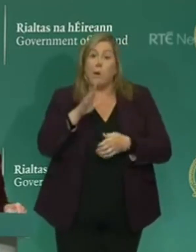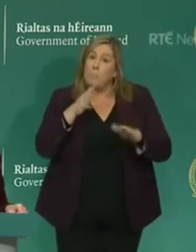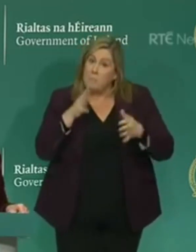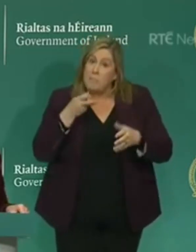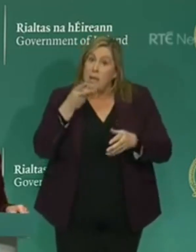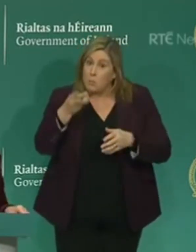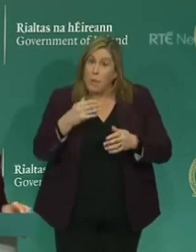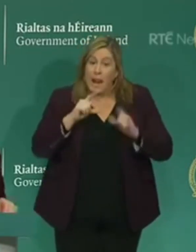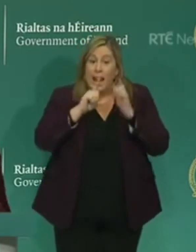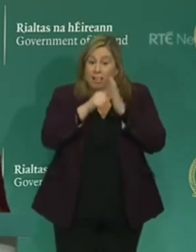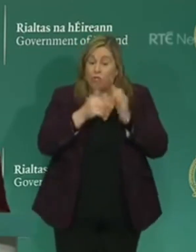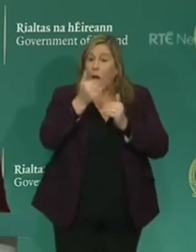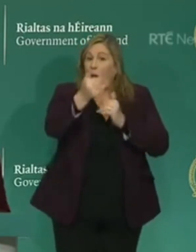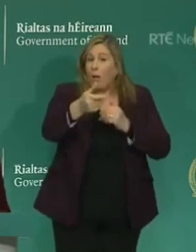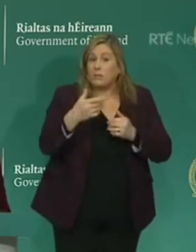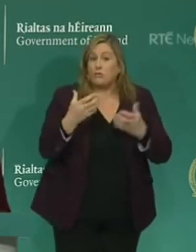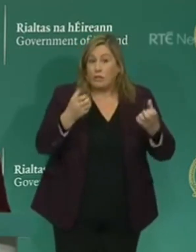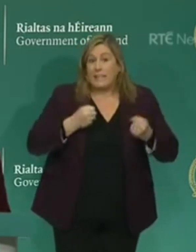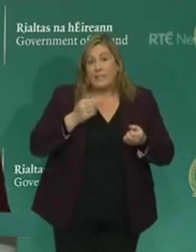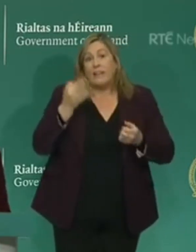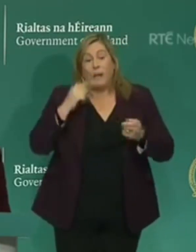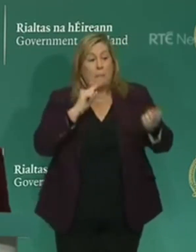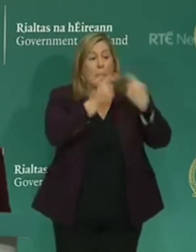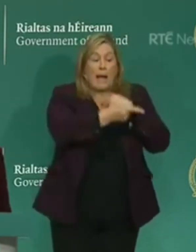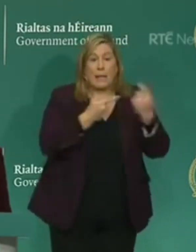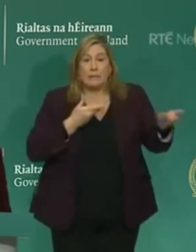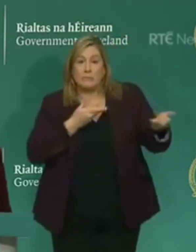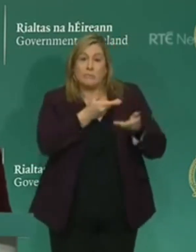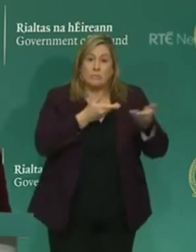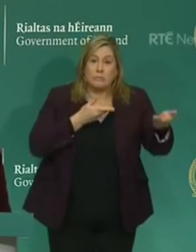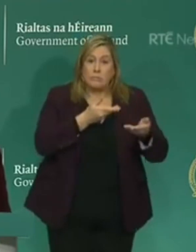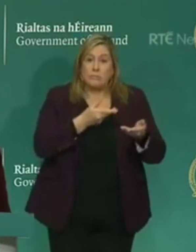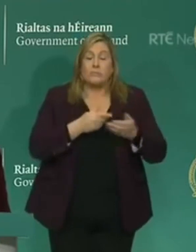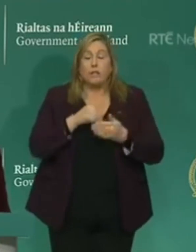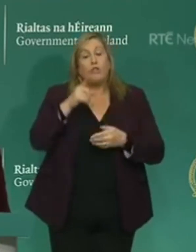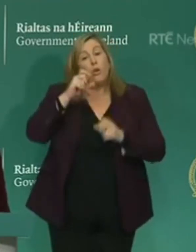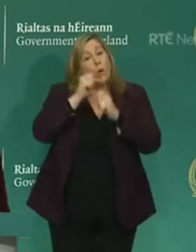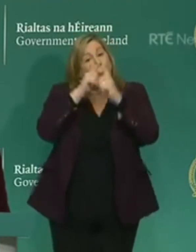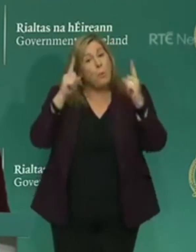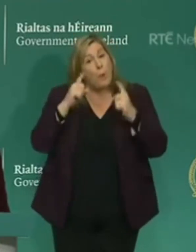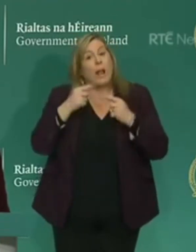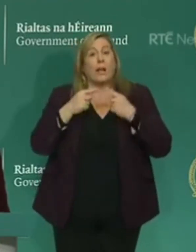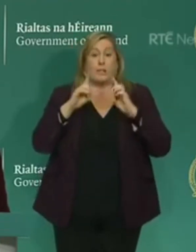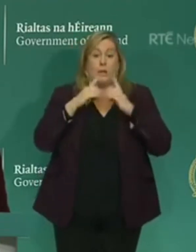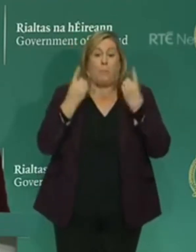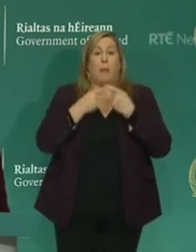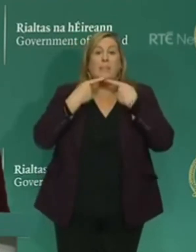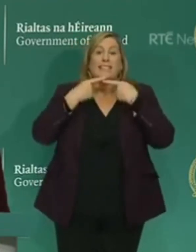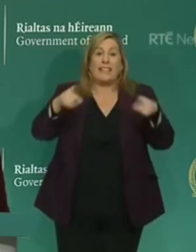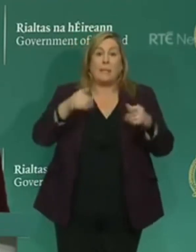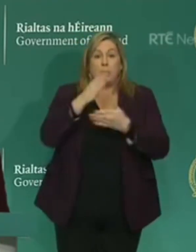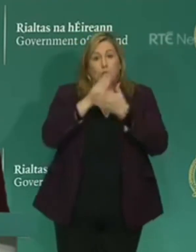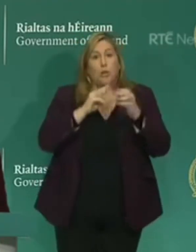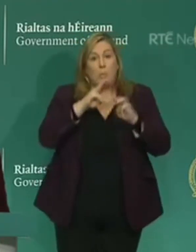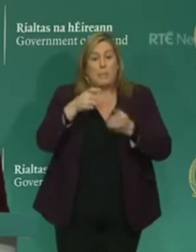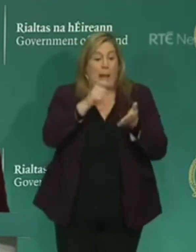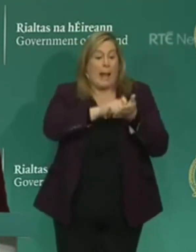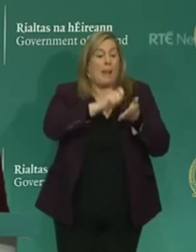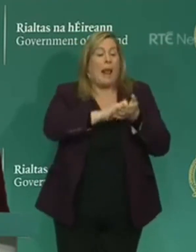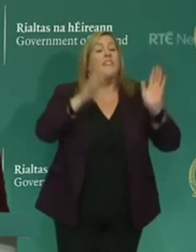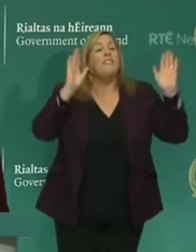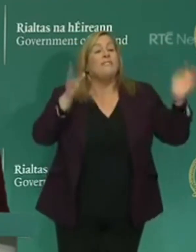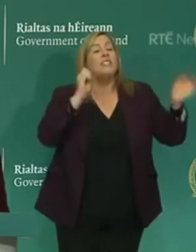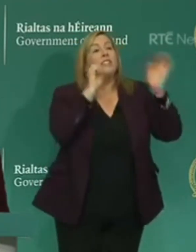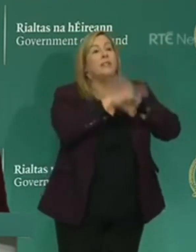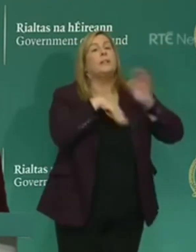application. As you may be aware, the Department mistakenly issued an email to a number of individuals who'd applied for the COVID-19